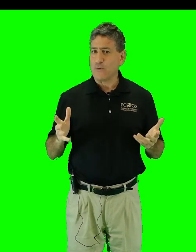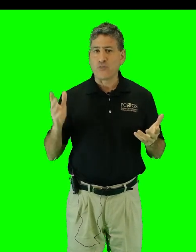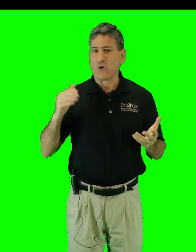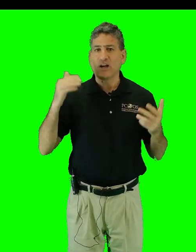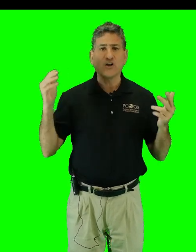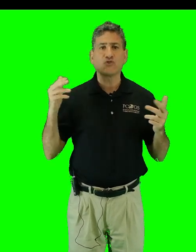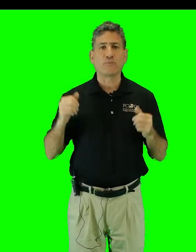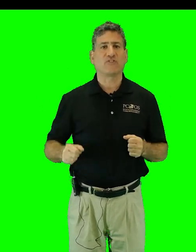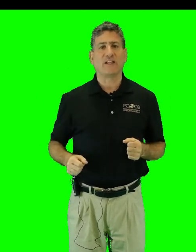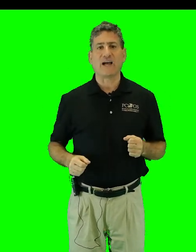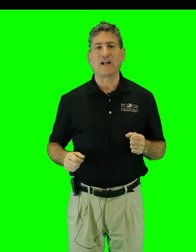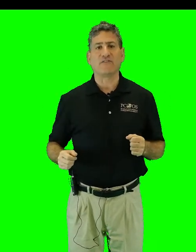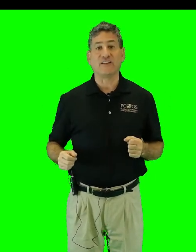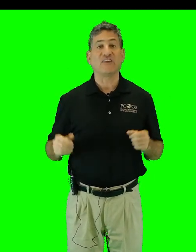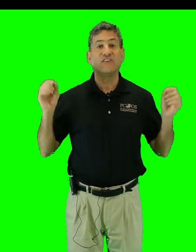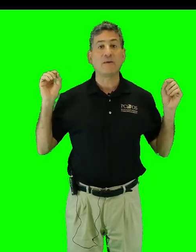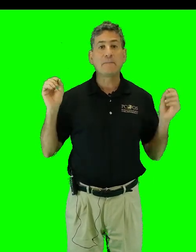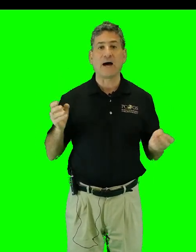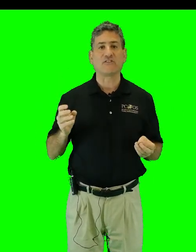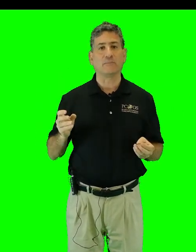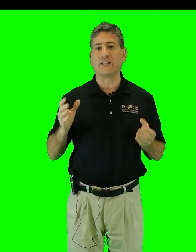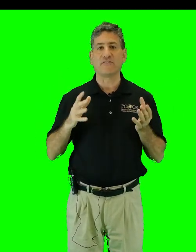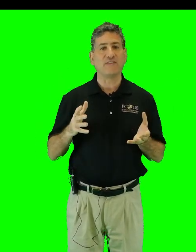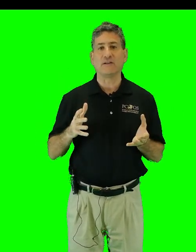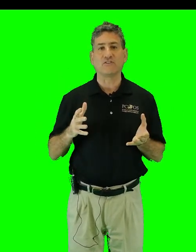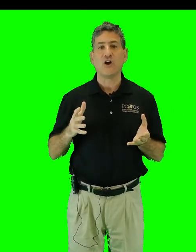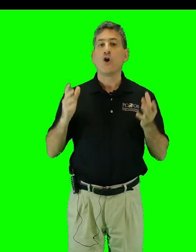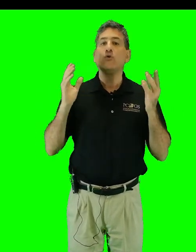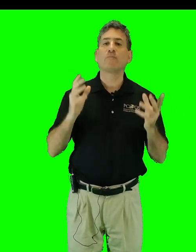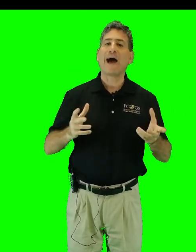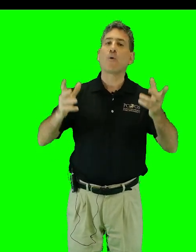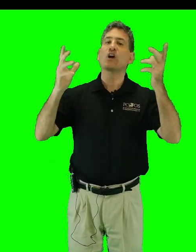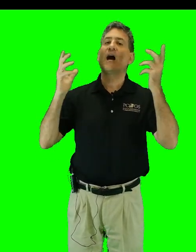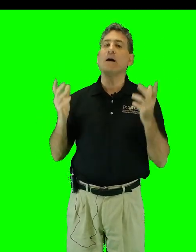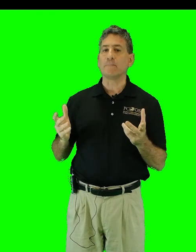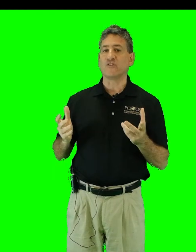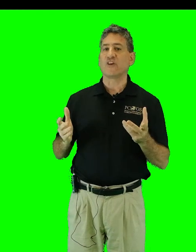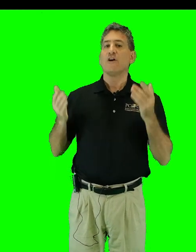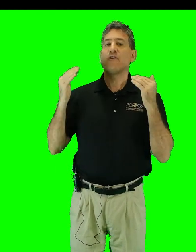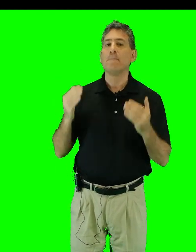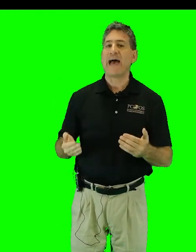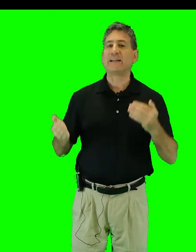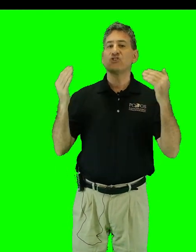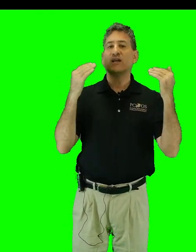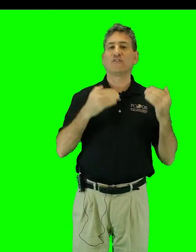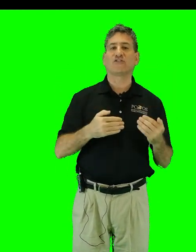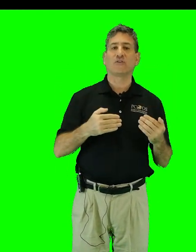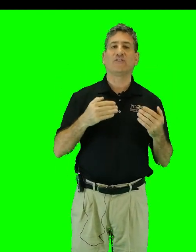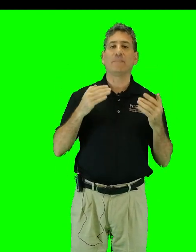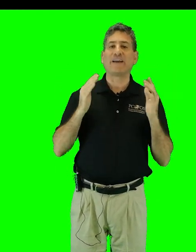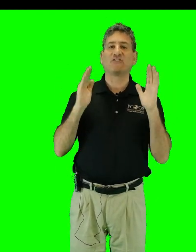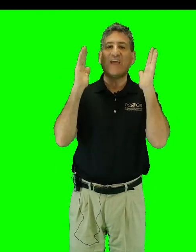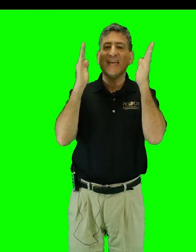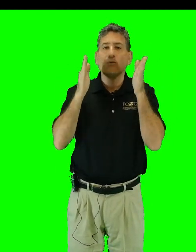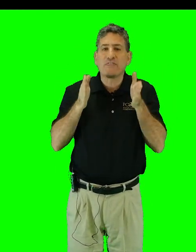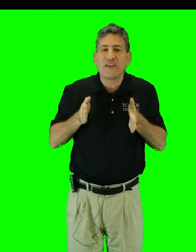with 100% confidence is impossible in a field whose power comes from managing uncertainty by staying within